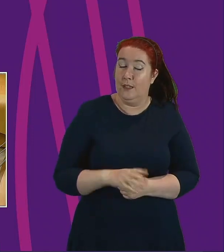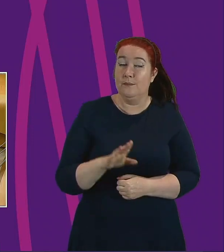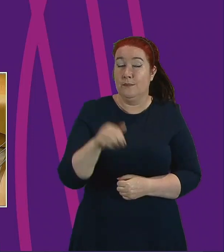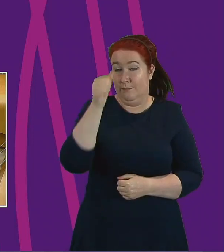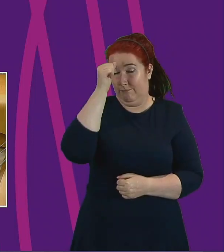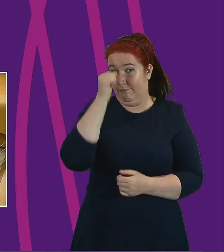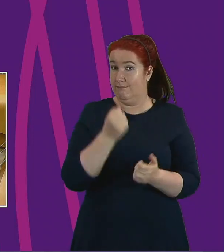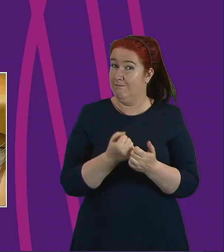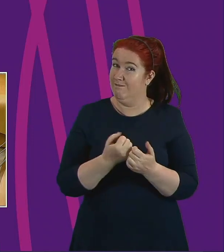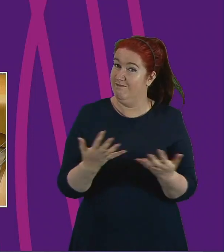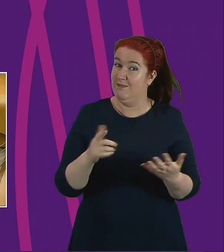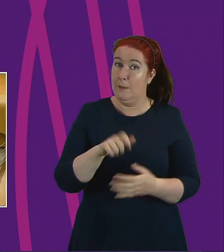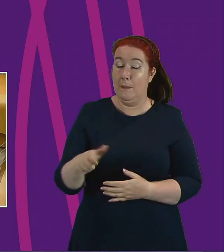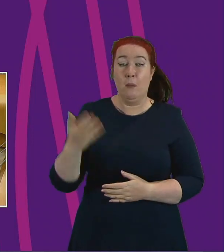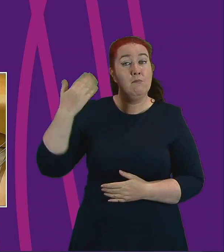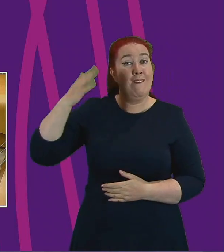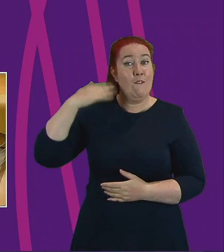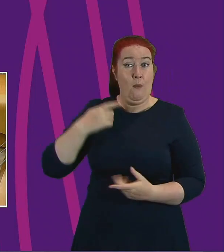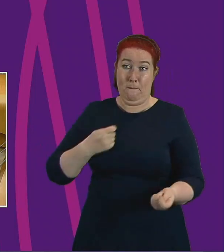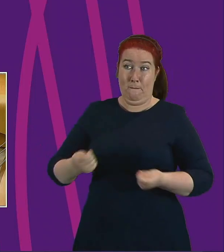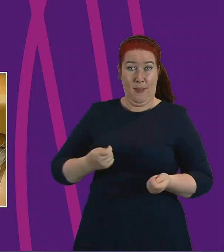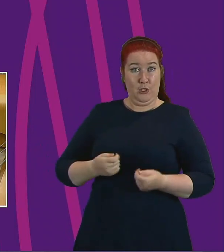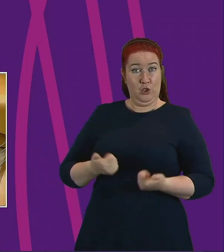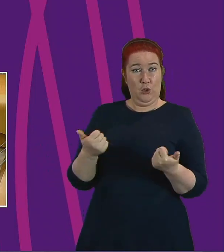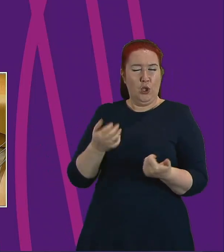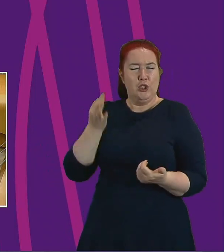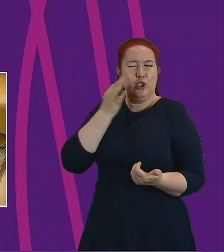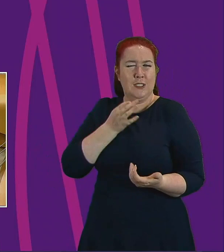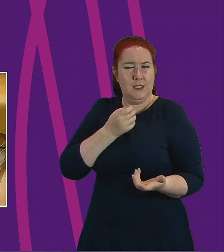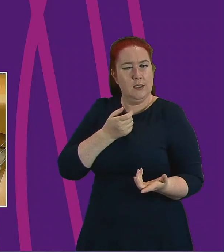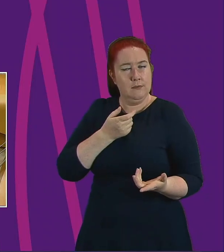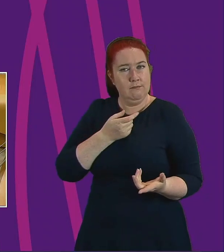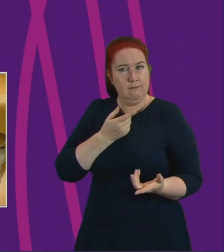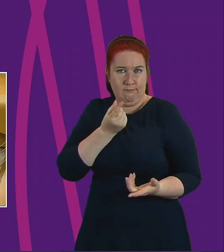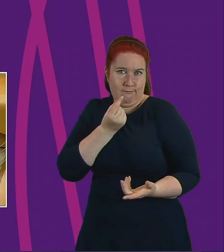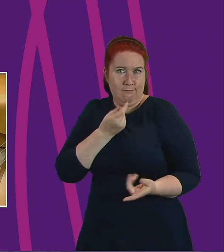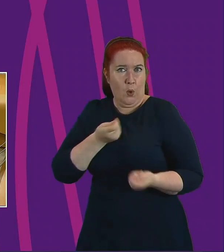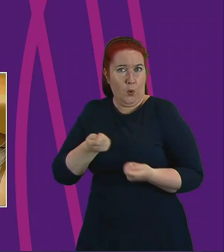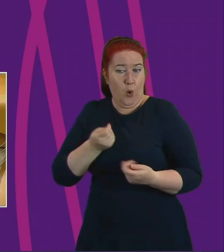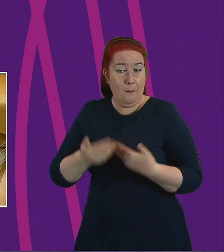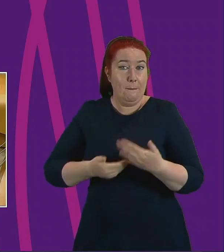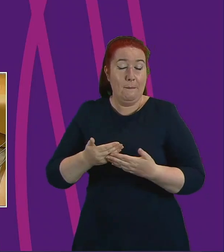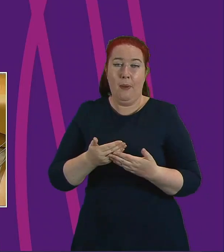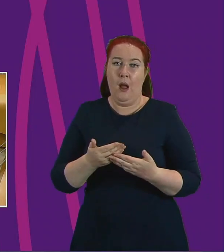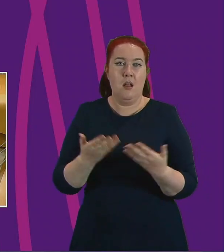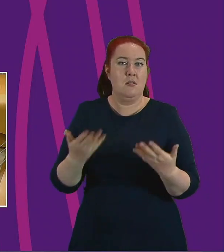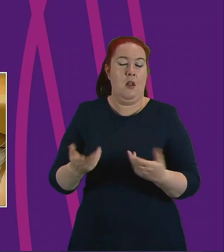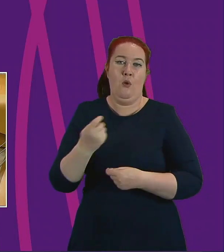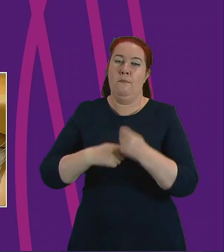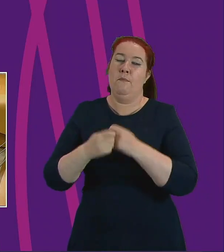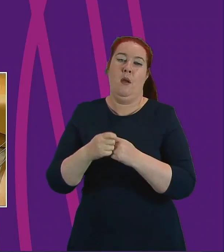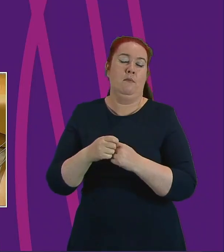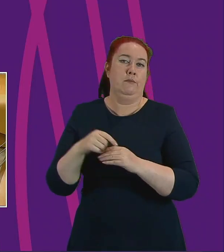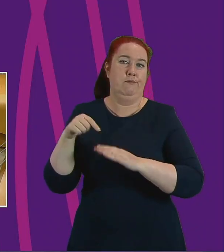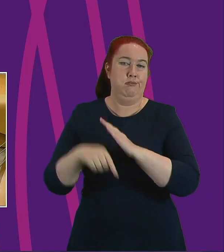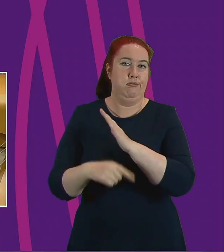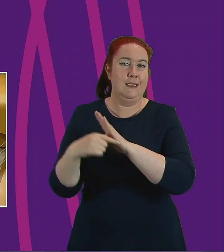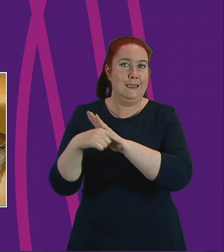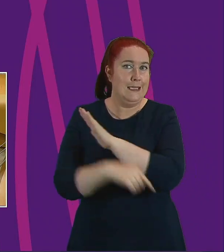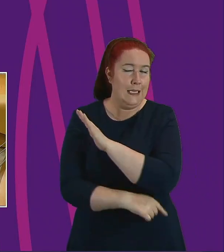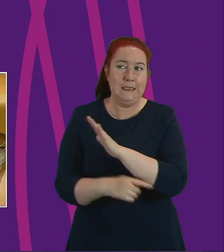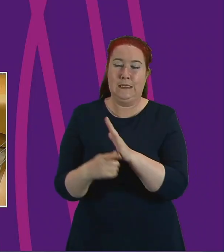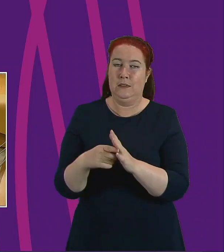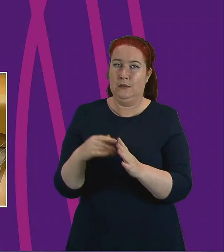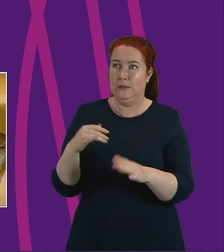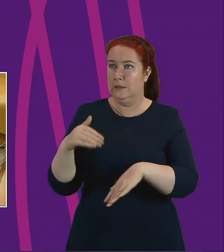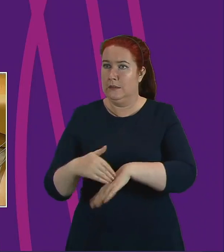citizens who were managing – or just managing – who will be tipped into positions of debt as the economic